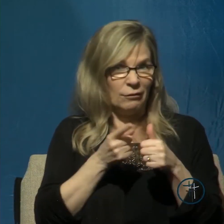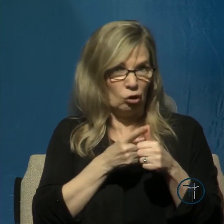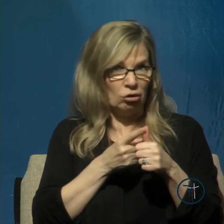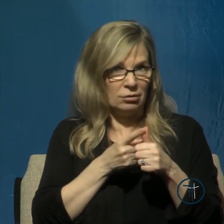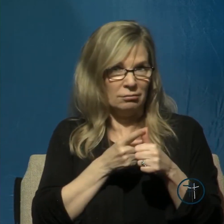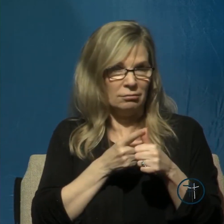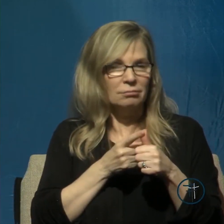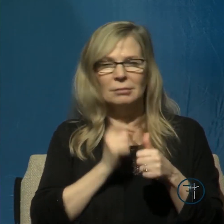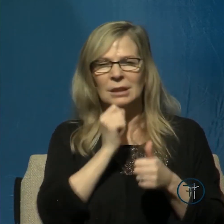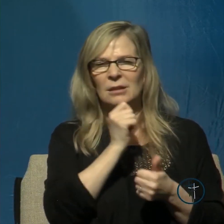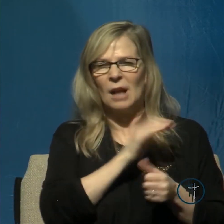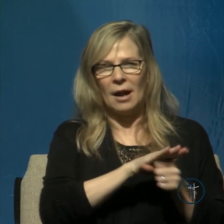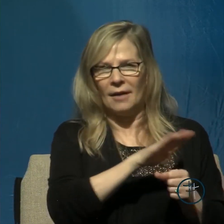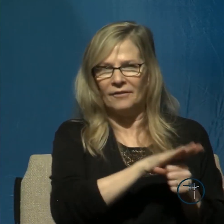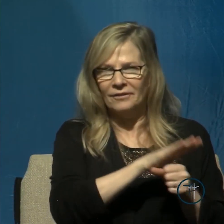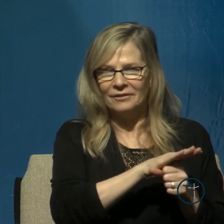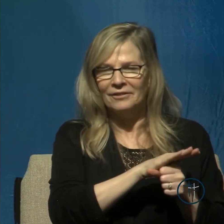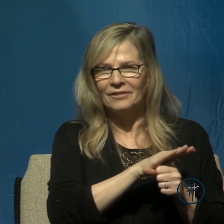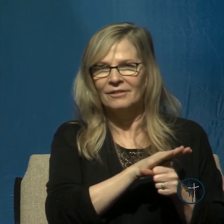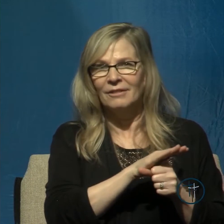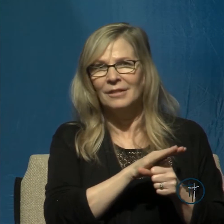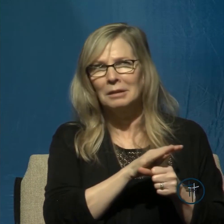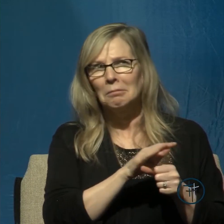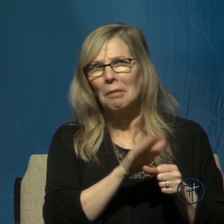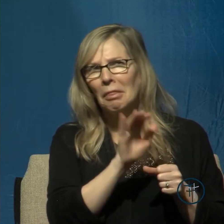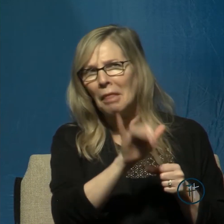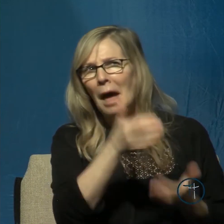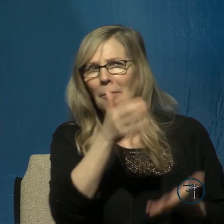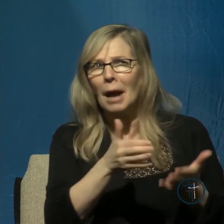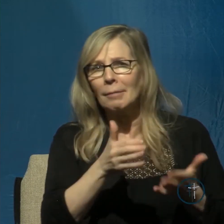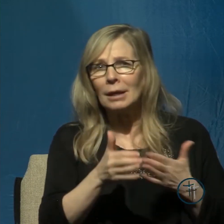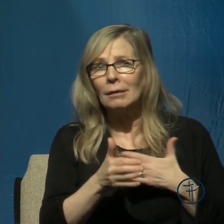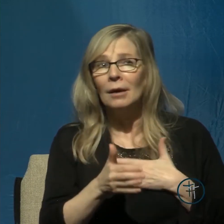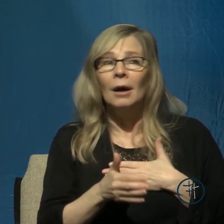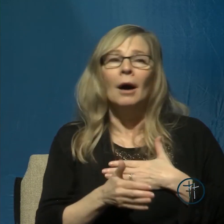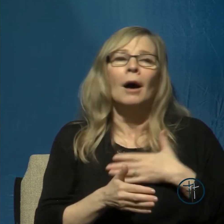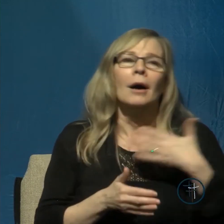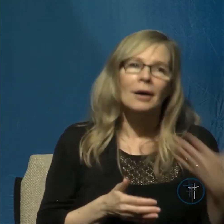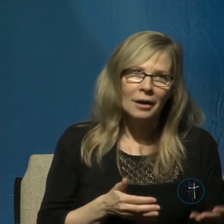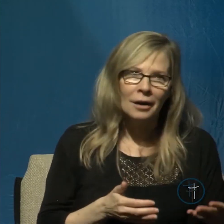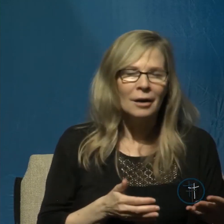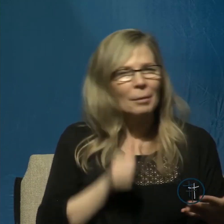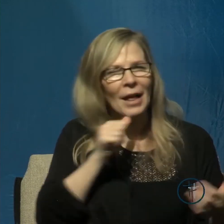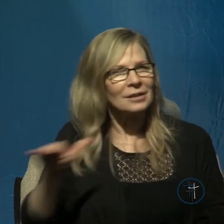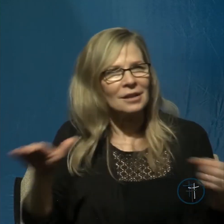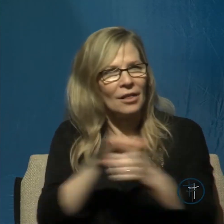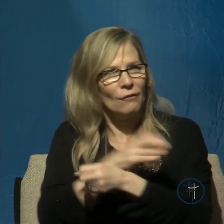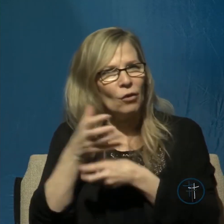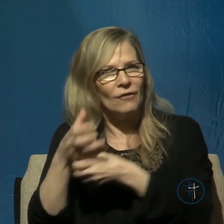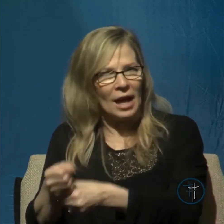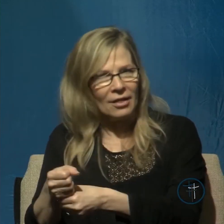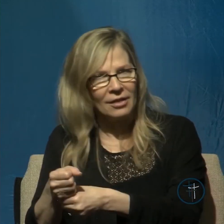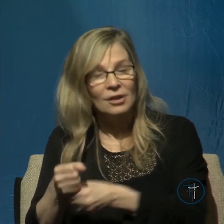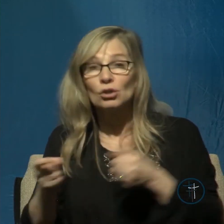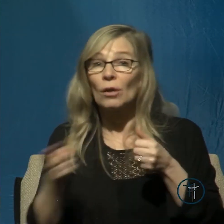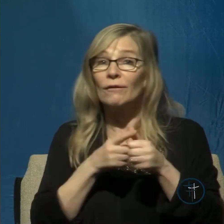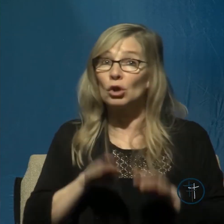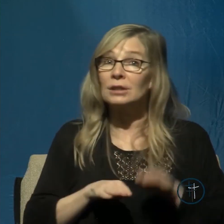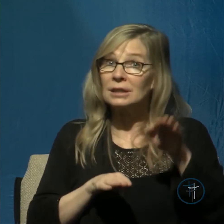that's not enough because that may be nothing but resignation that's not the whole of faith having taken that first step having pulled yourself